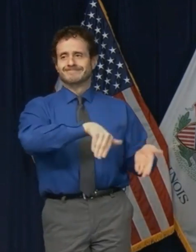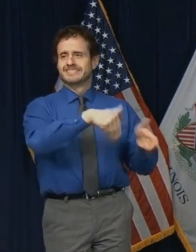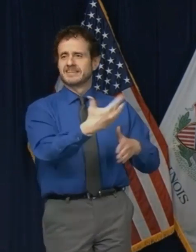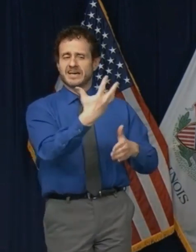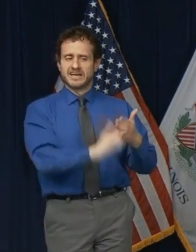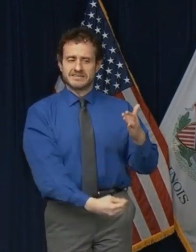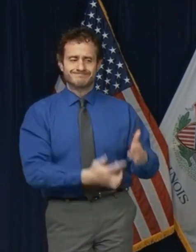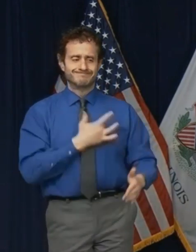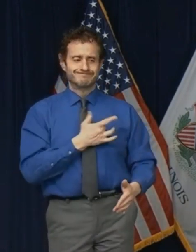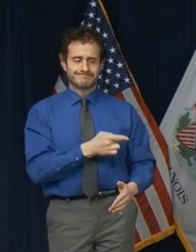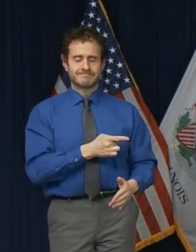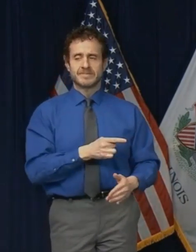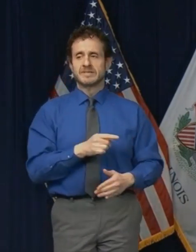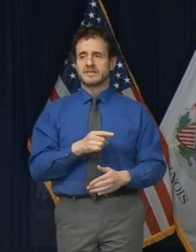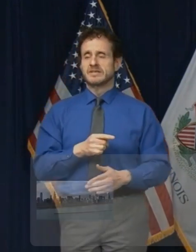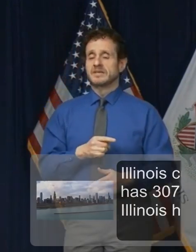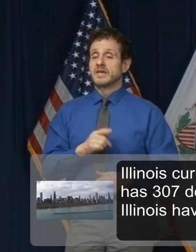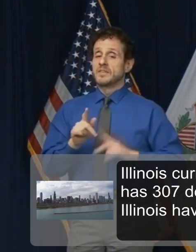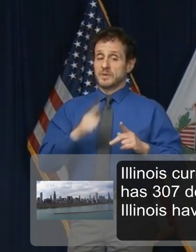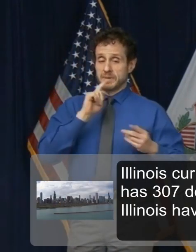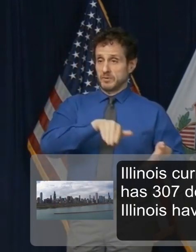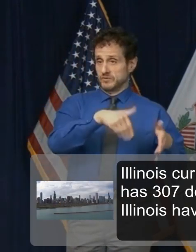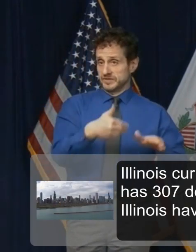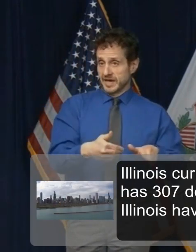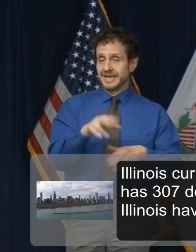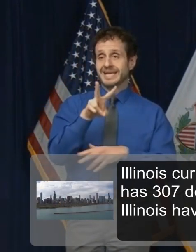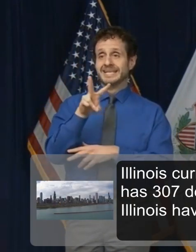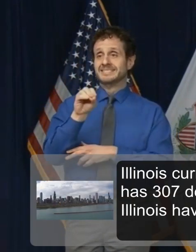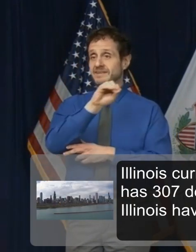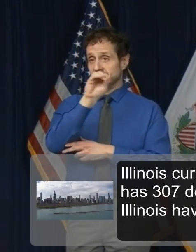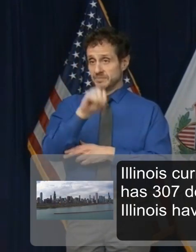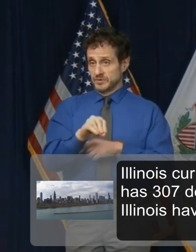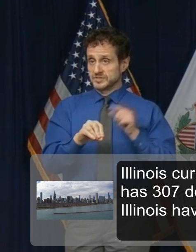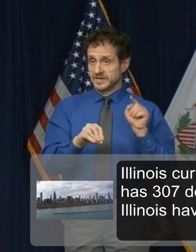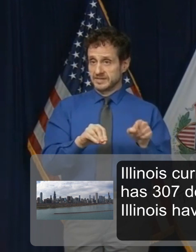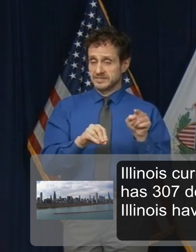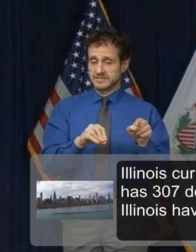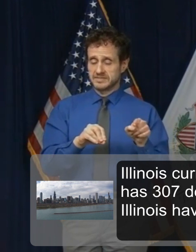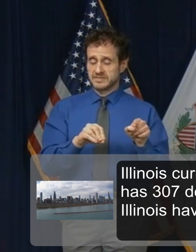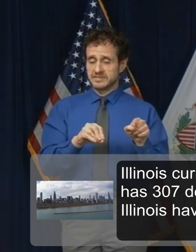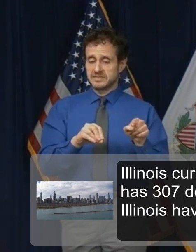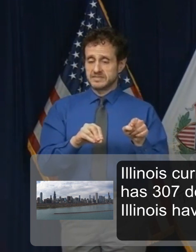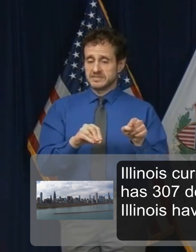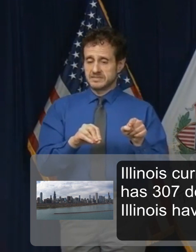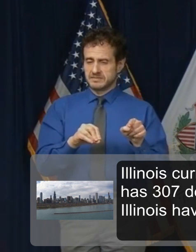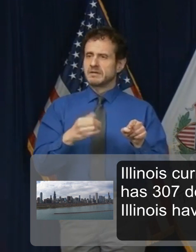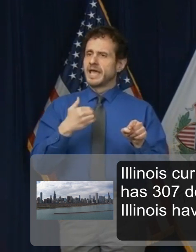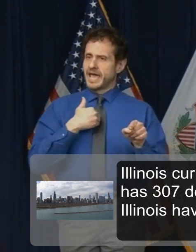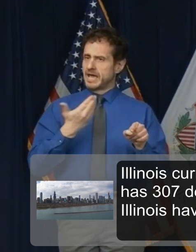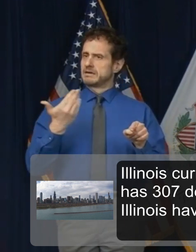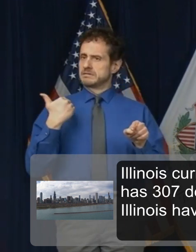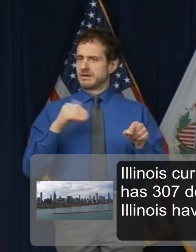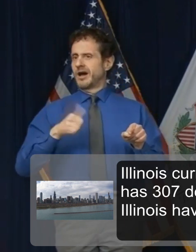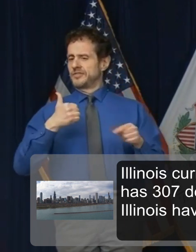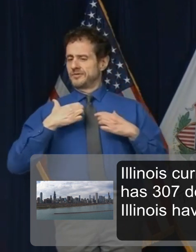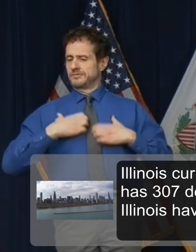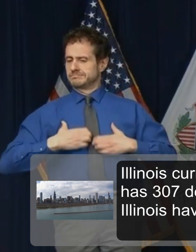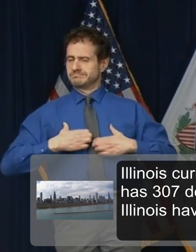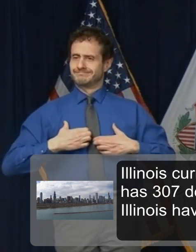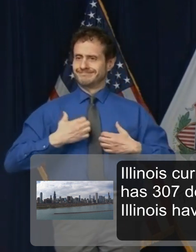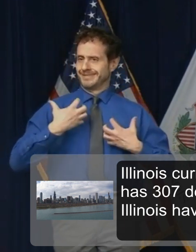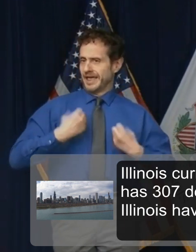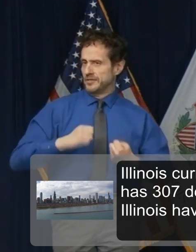% of the individuals who have lost their fight against COVID-19 had a comorbid condition.